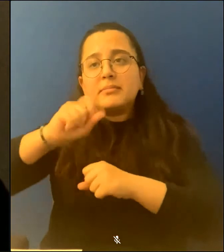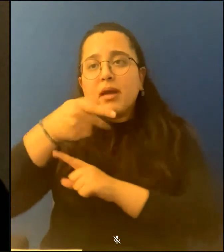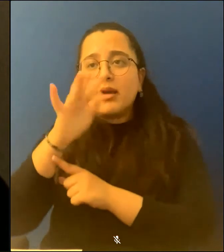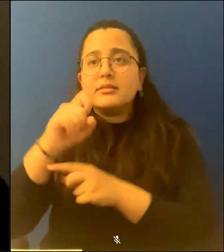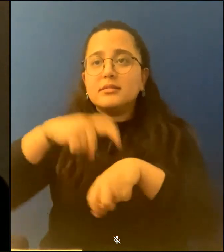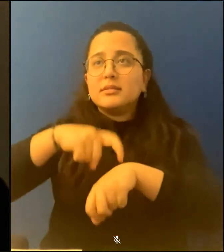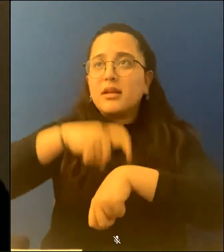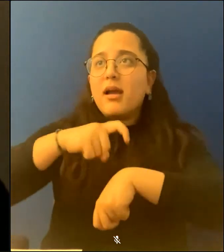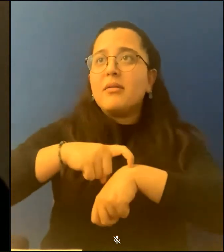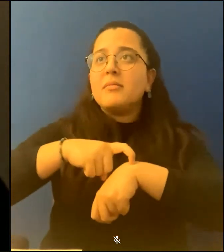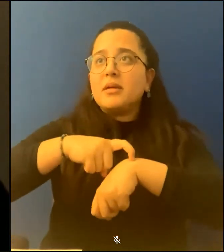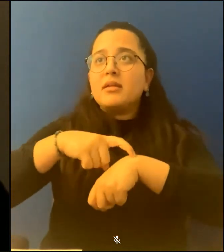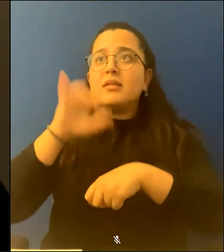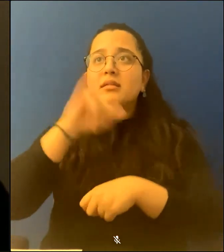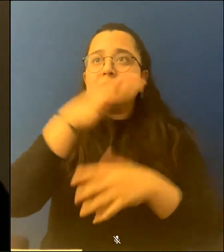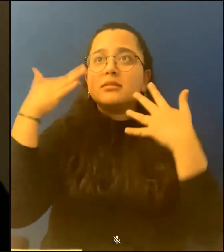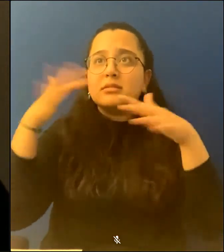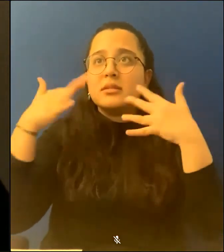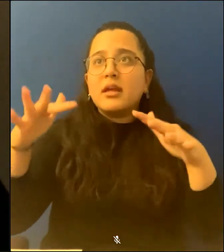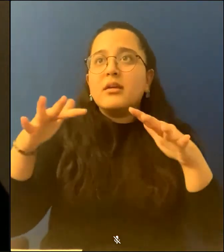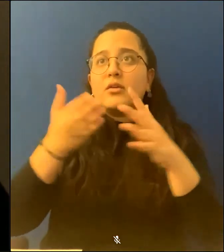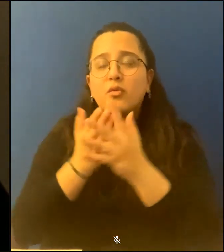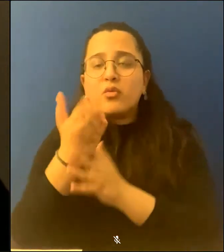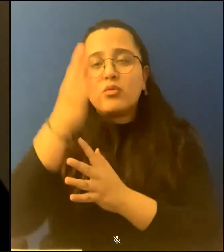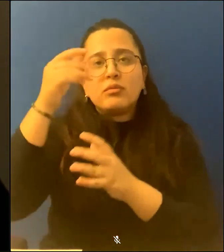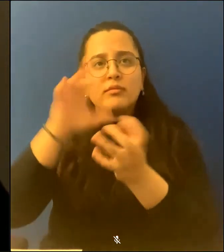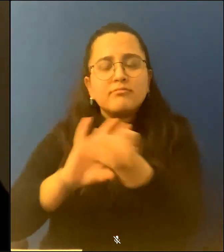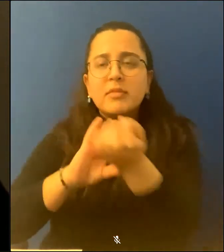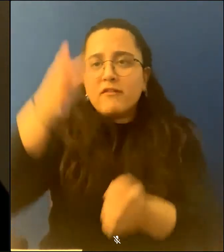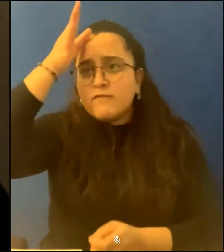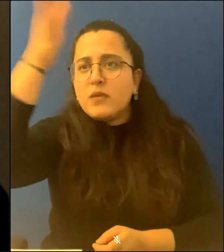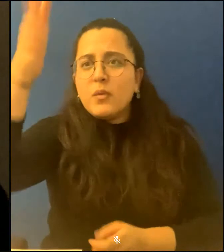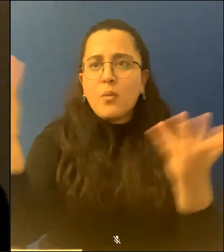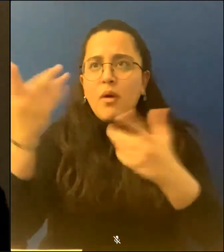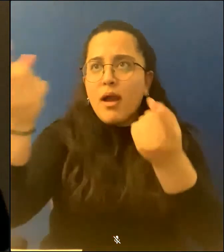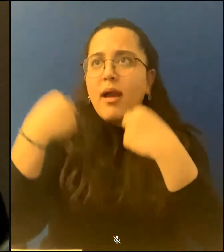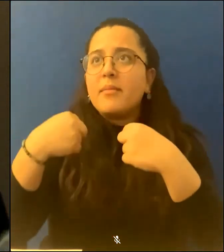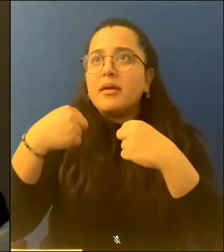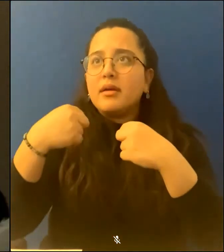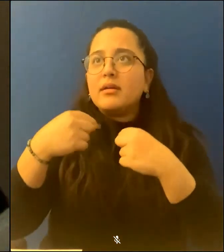your youth, money the sound of decay, money the repetition of waste.